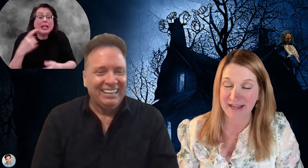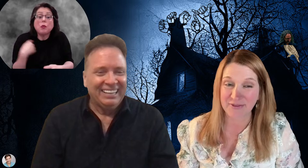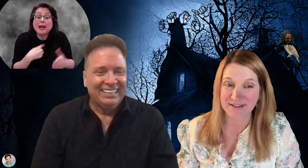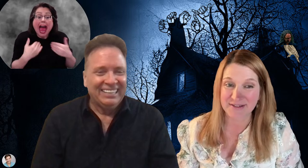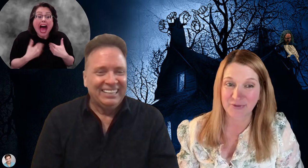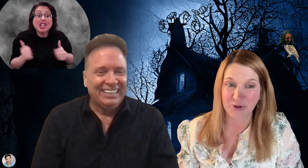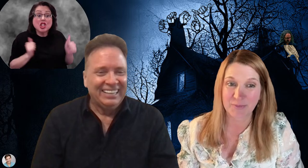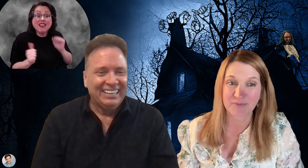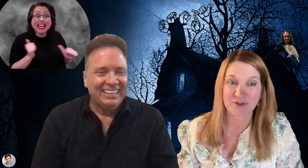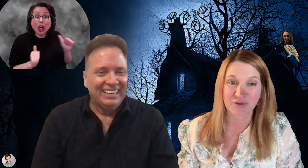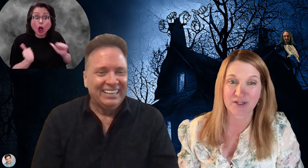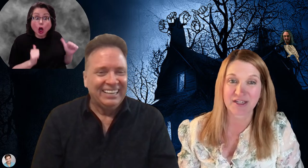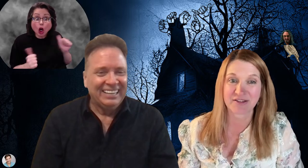now this film's movie.